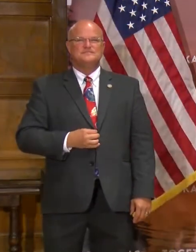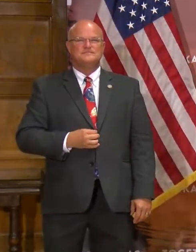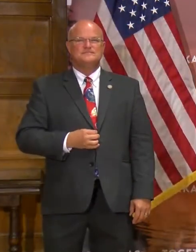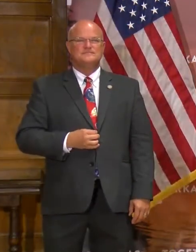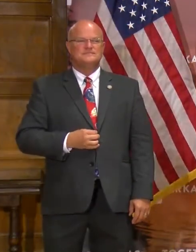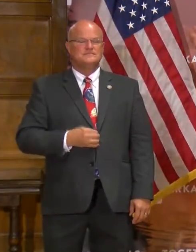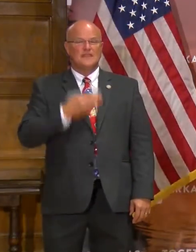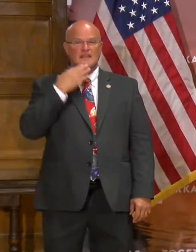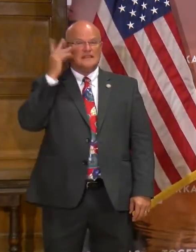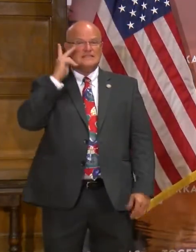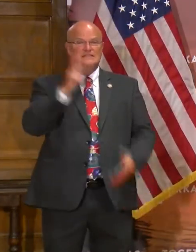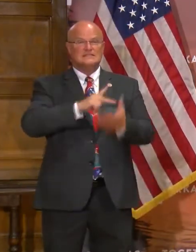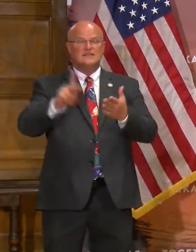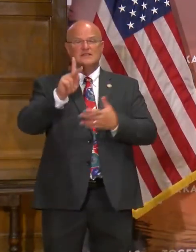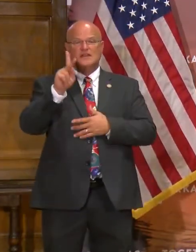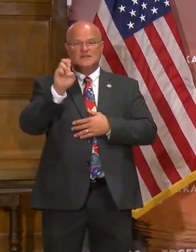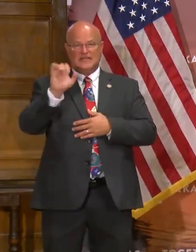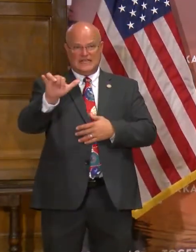Thank you. Secretary Key.